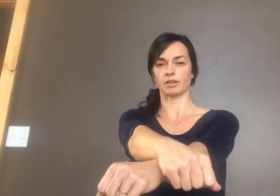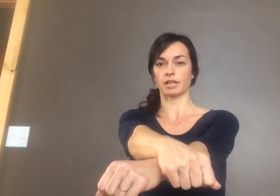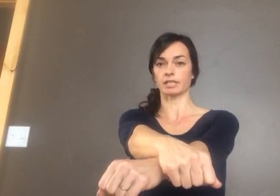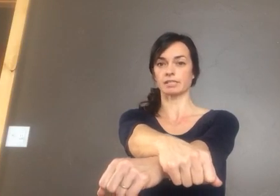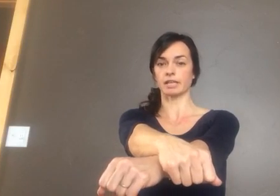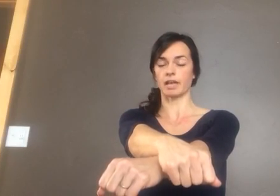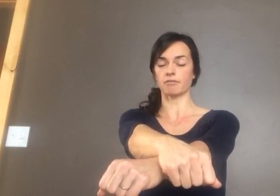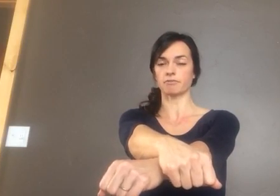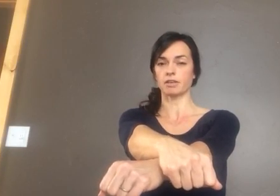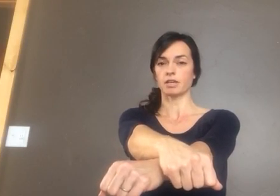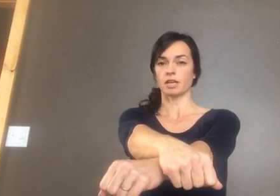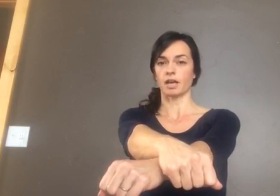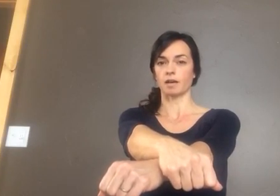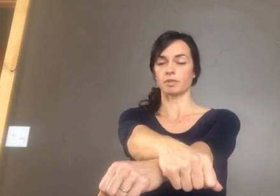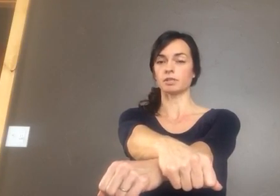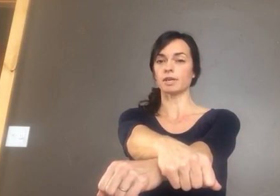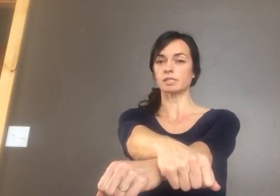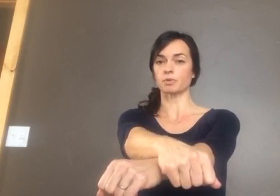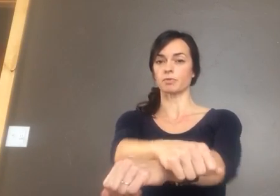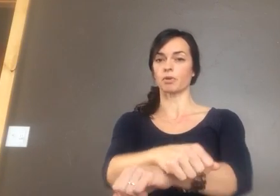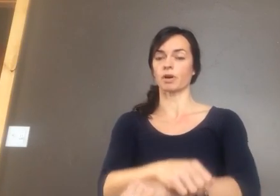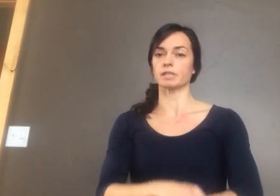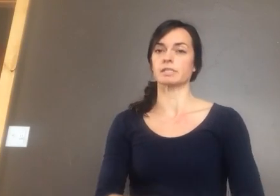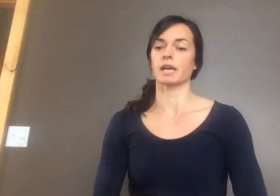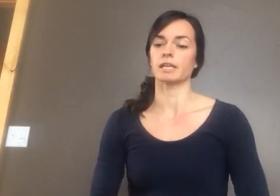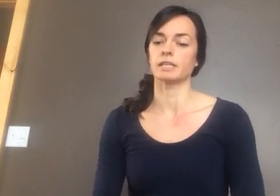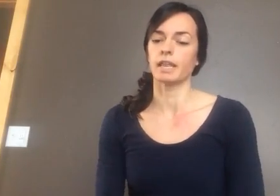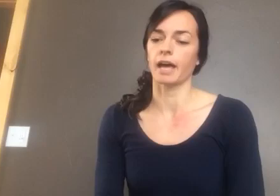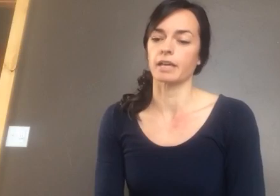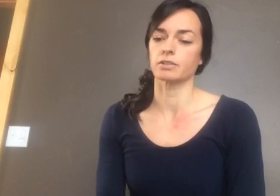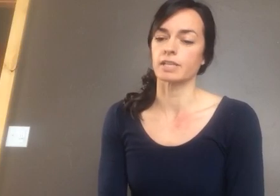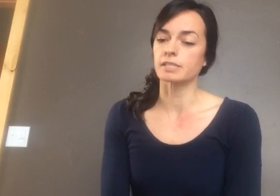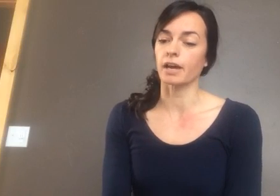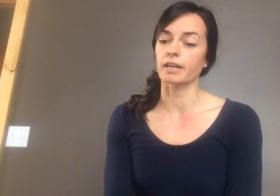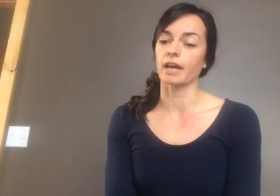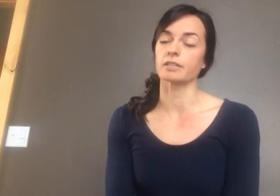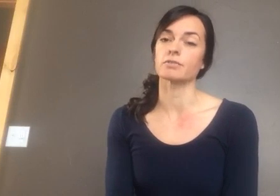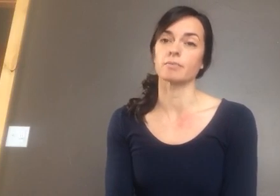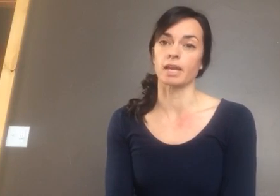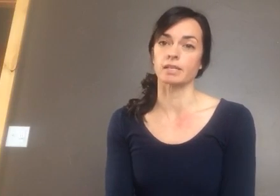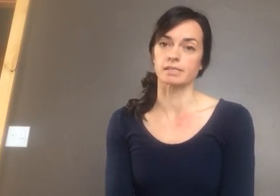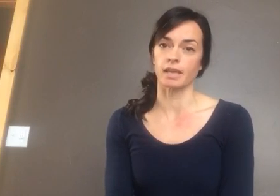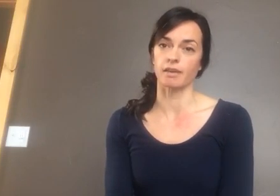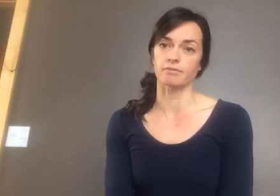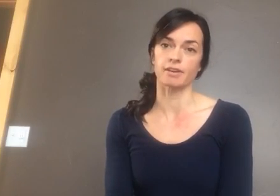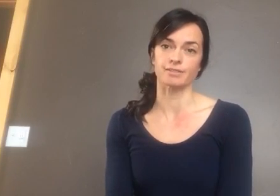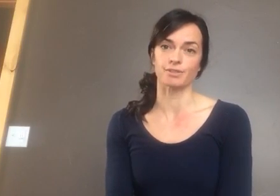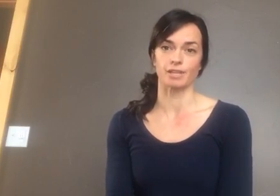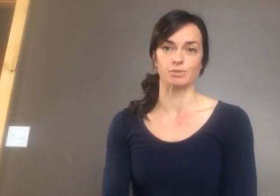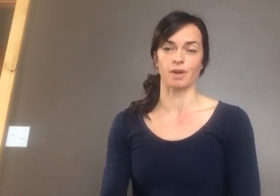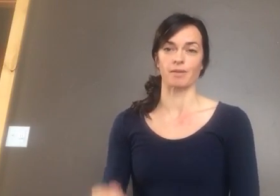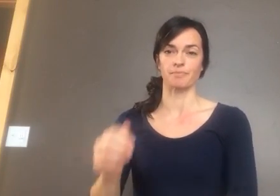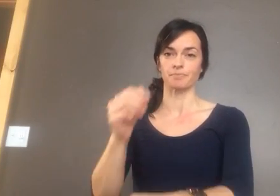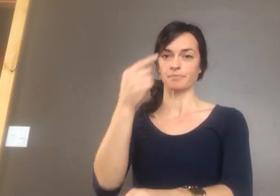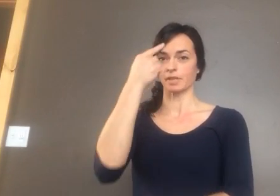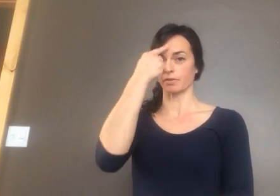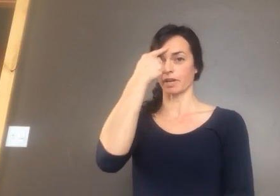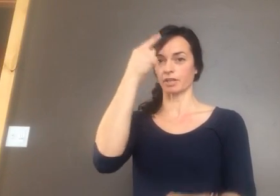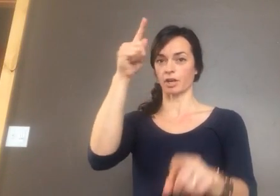like a slave. The U.S. Supreme Court decided that Dred Scott had to remain a slave and so that's why. We've got the